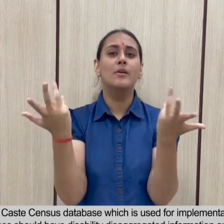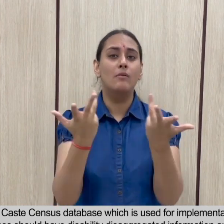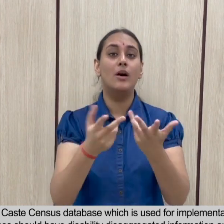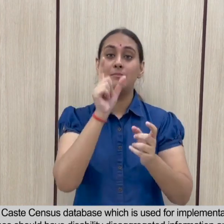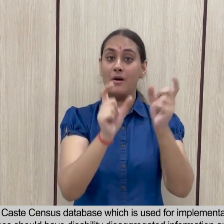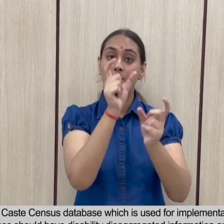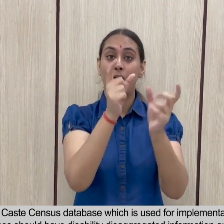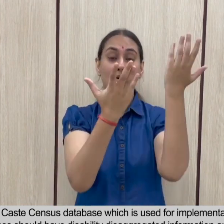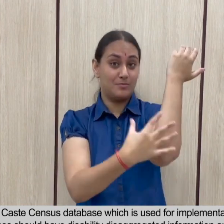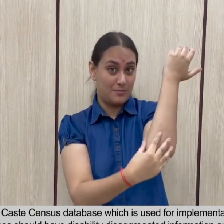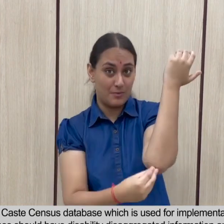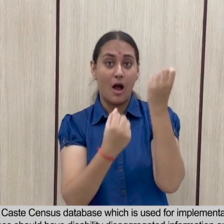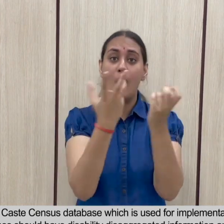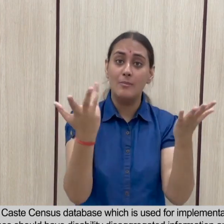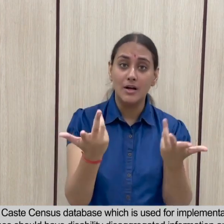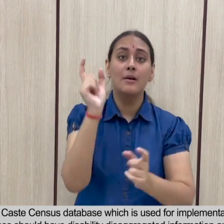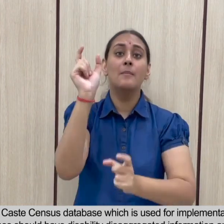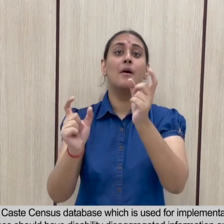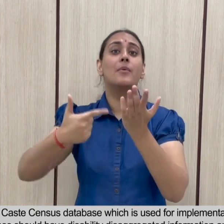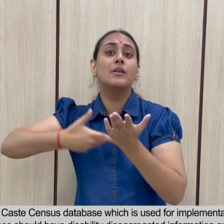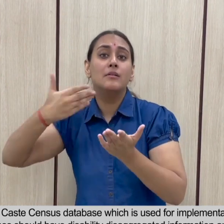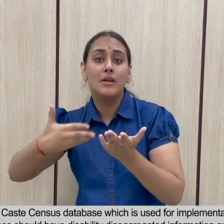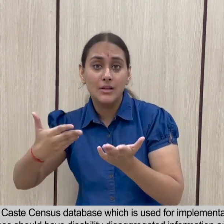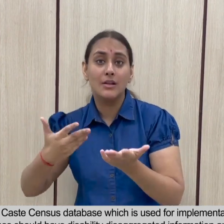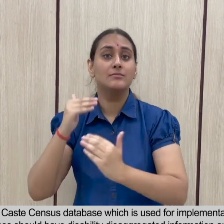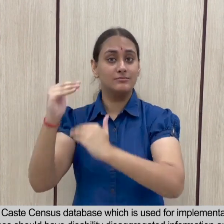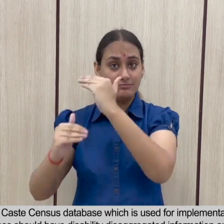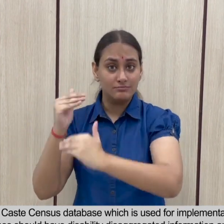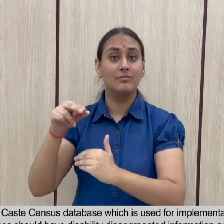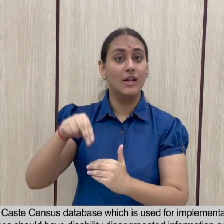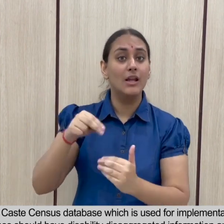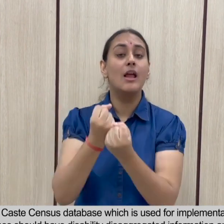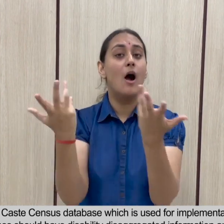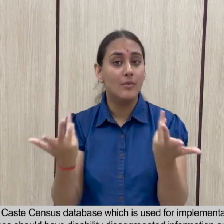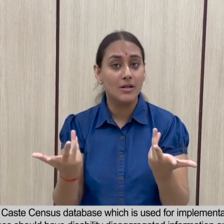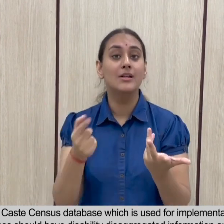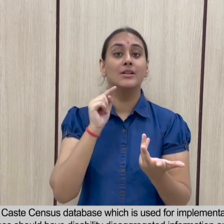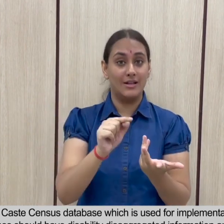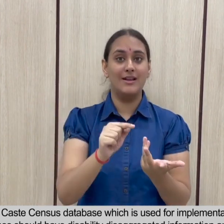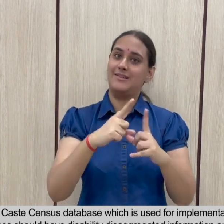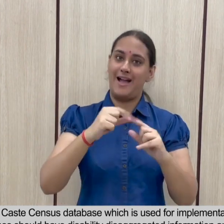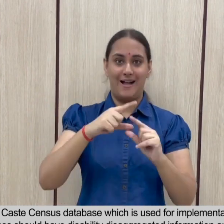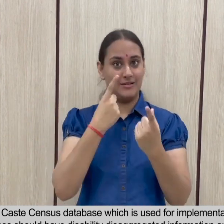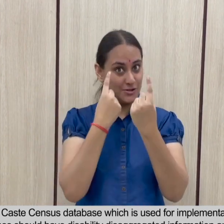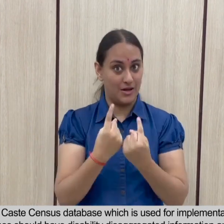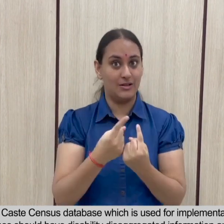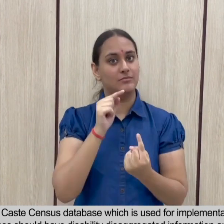census database, which is used for implementation of poverty